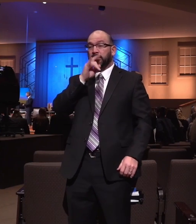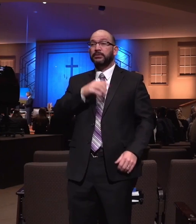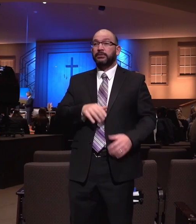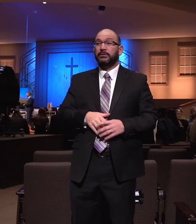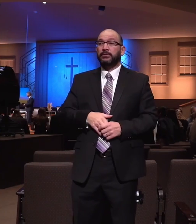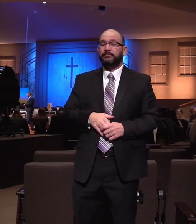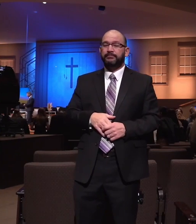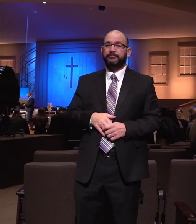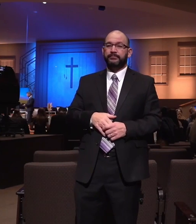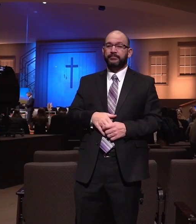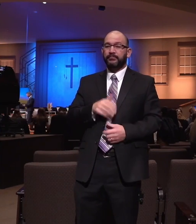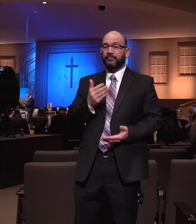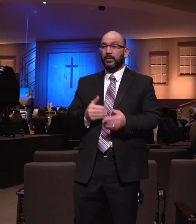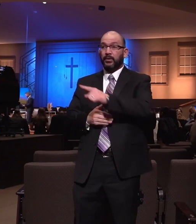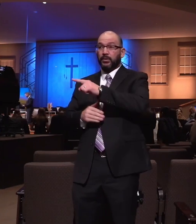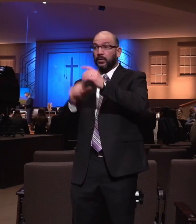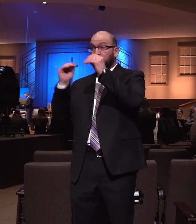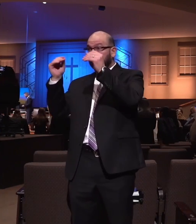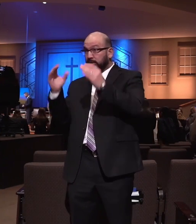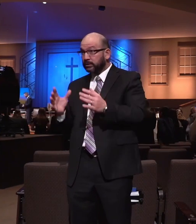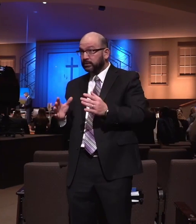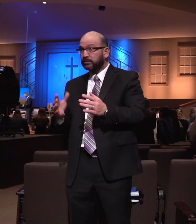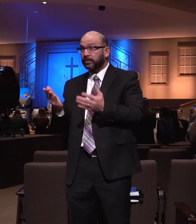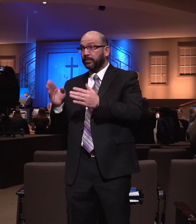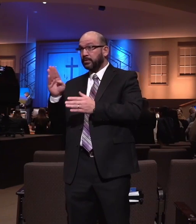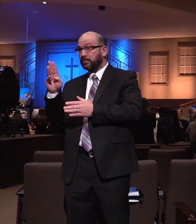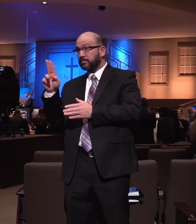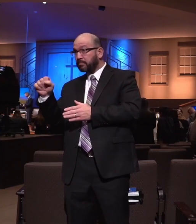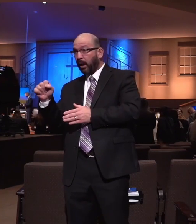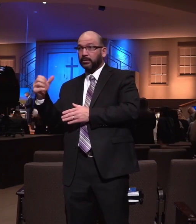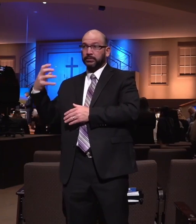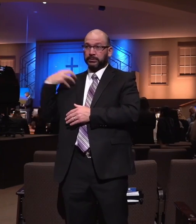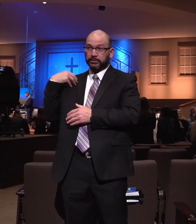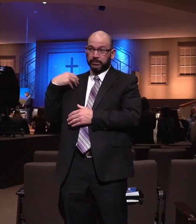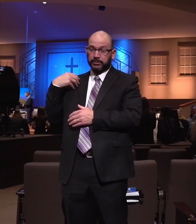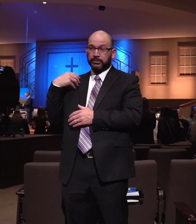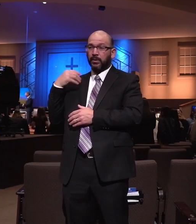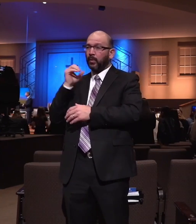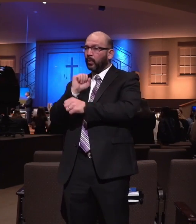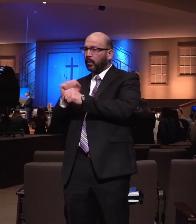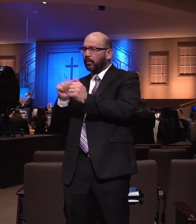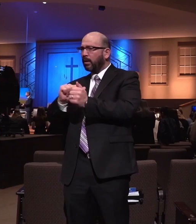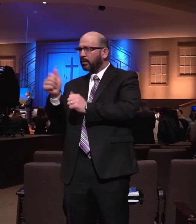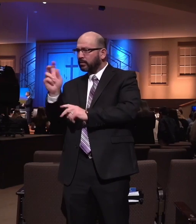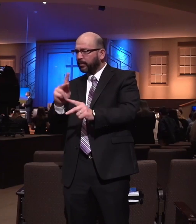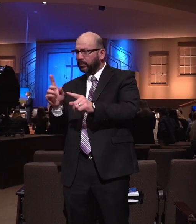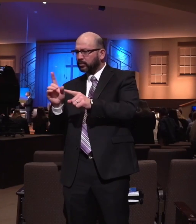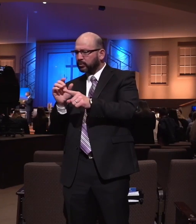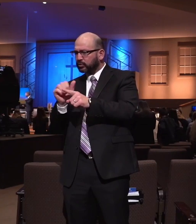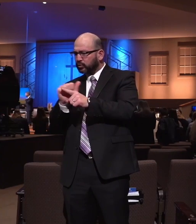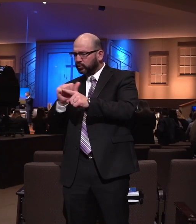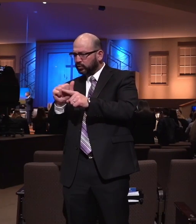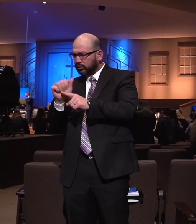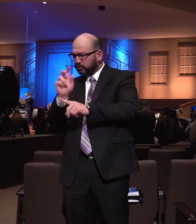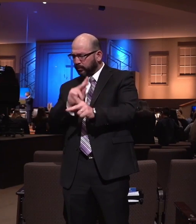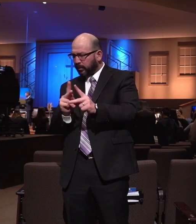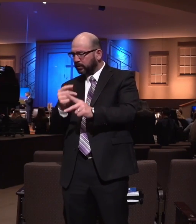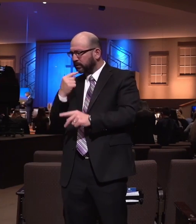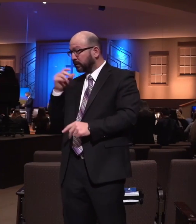How many of you are Sunday school teachers and bus captains and you're working with others in discipleship and you say, Pastor, God gave me